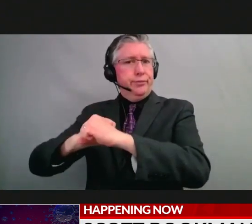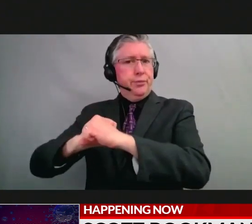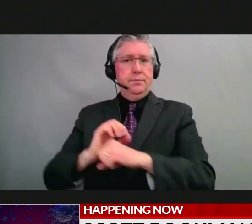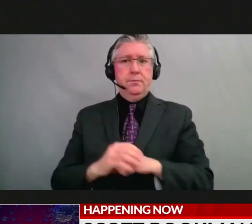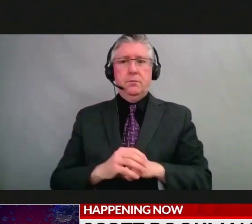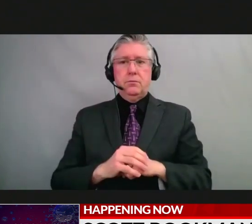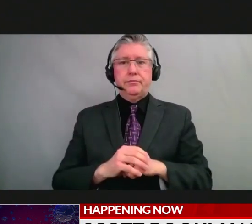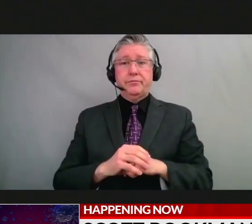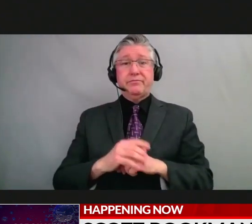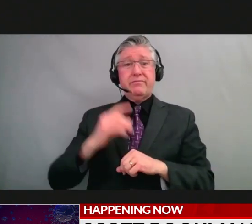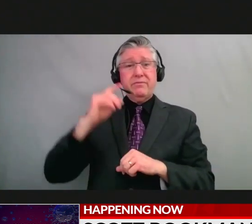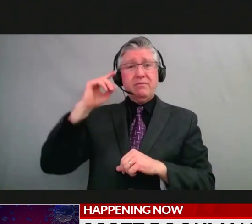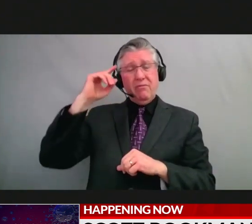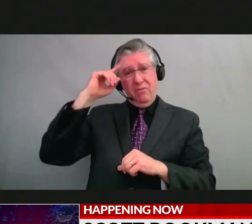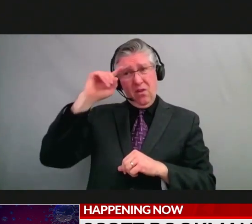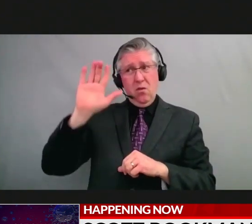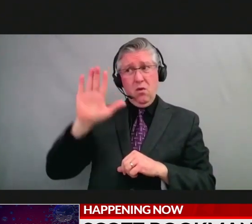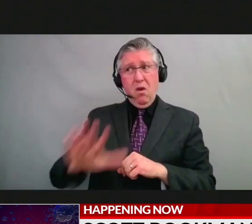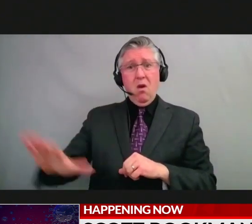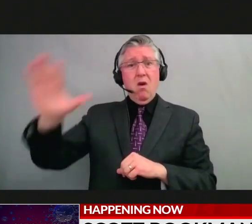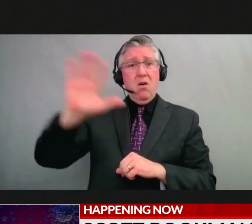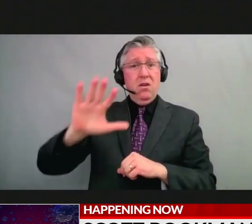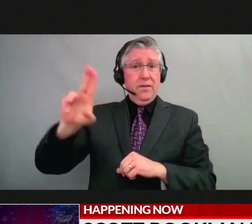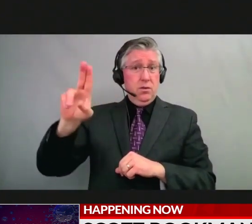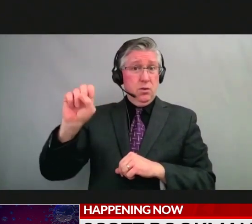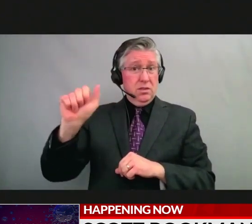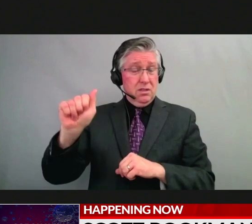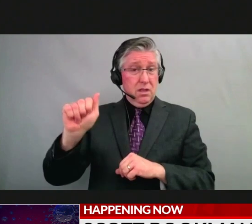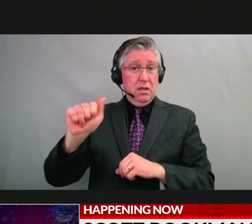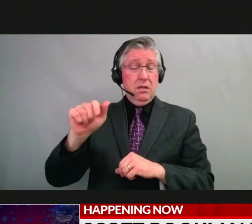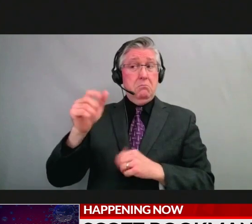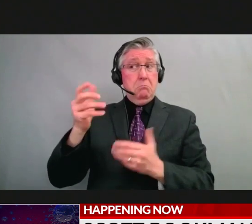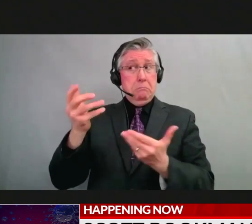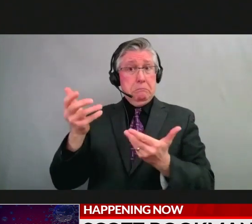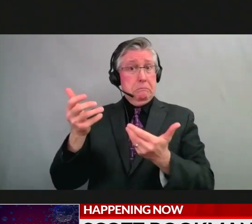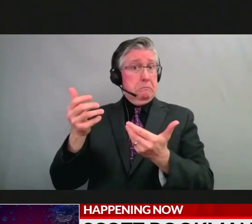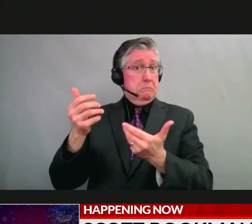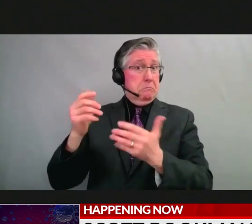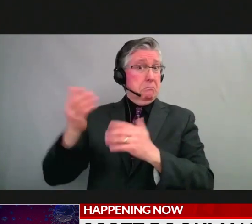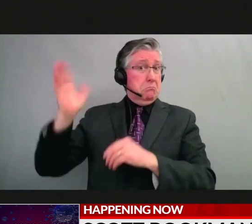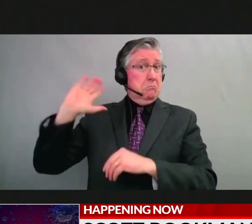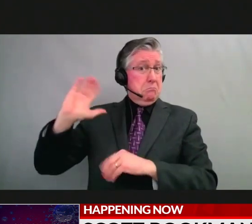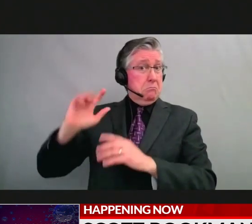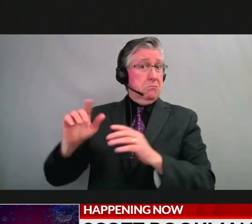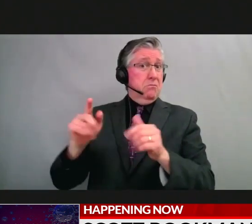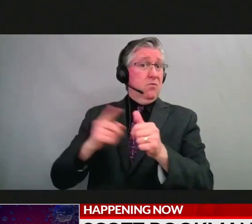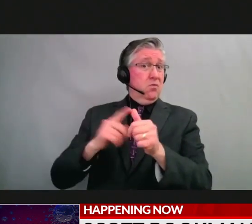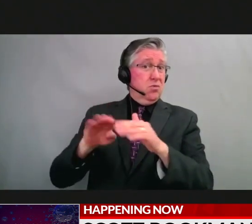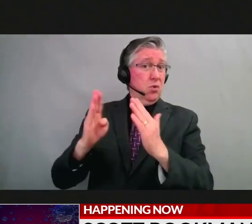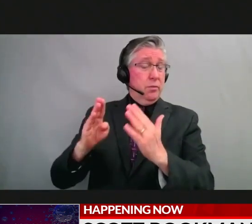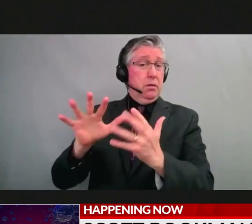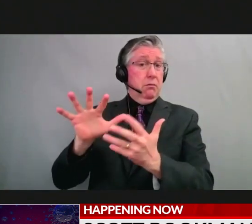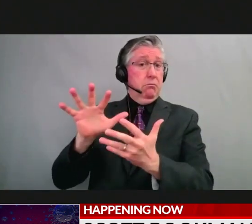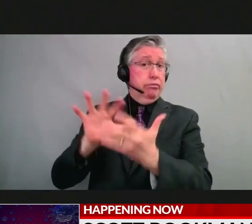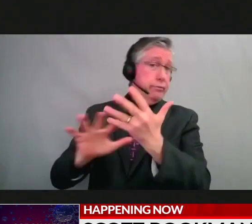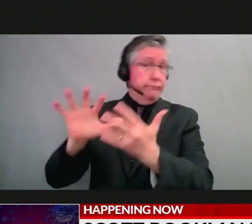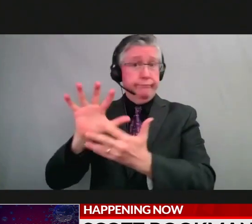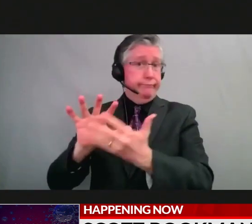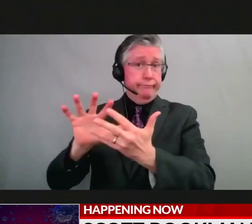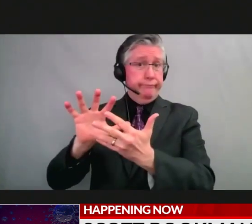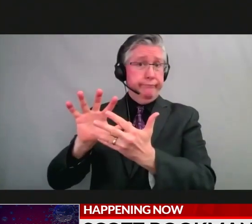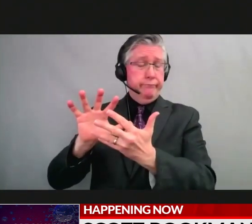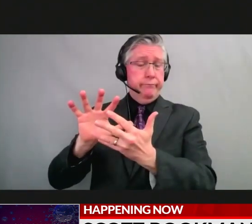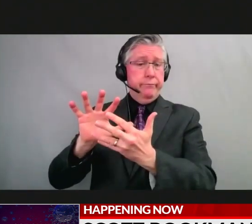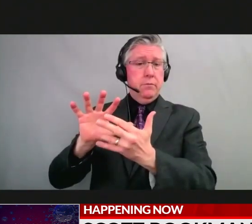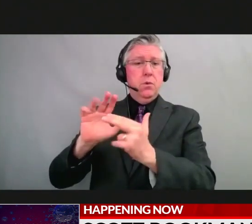national level, there were some confusion initially about when these, what we were